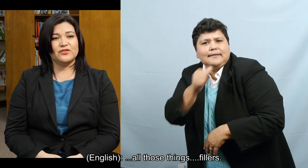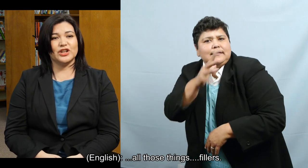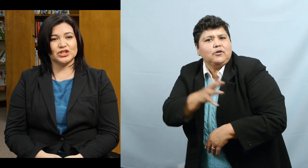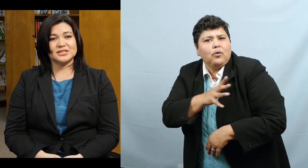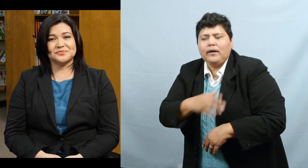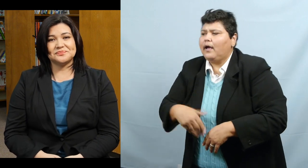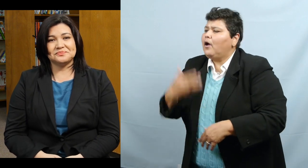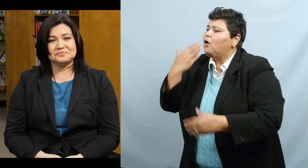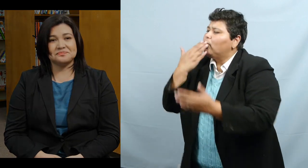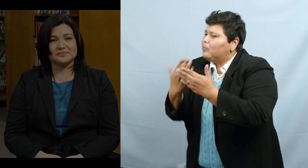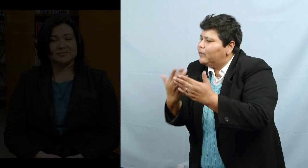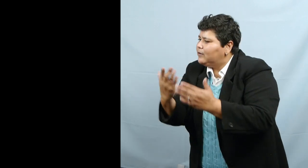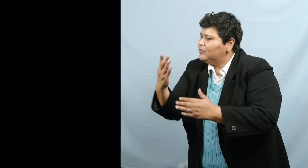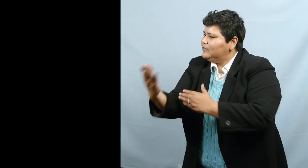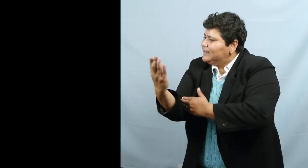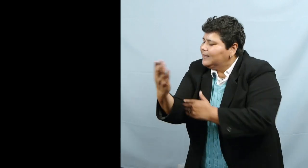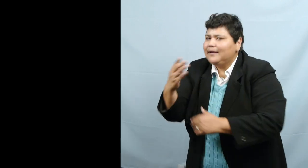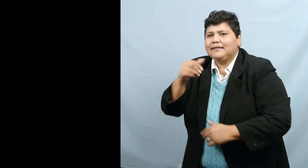Fillers.